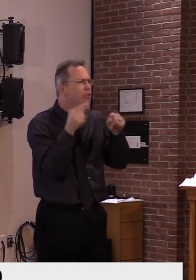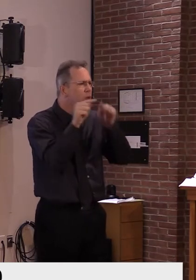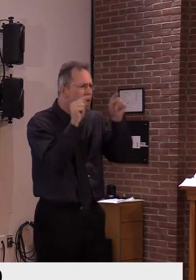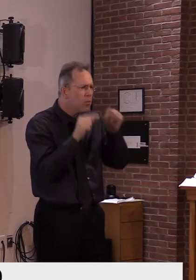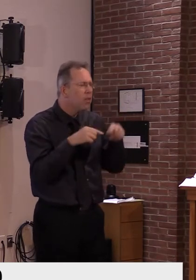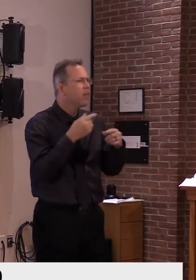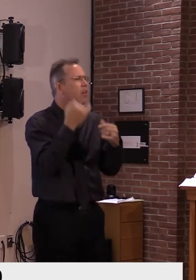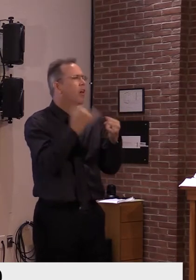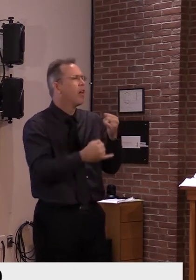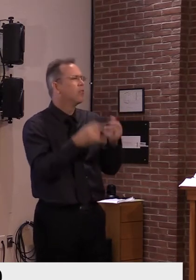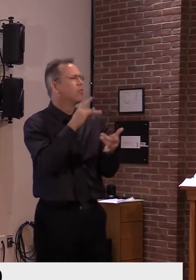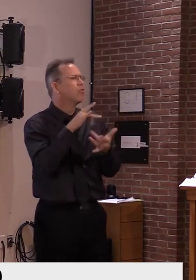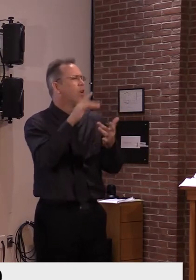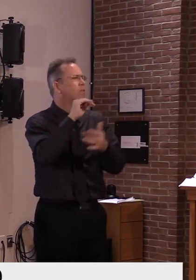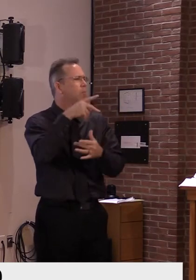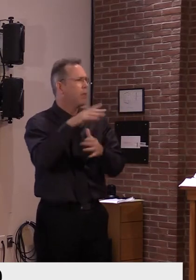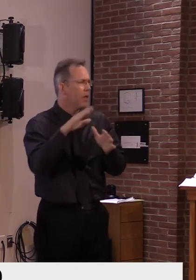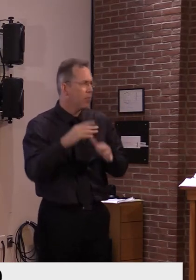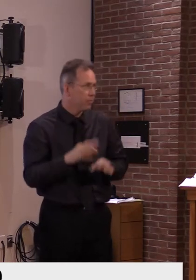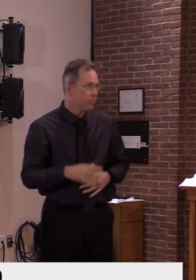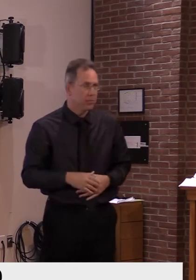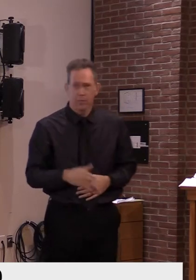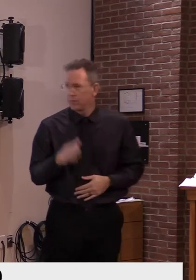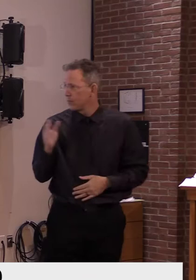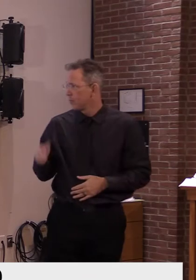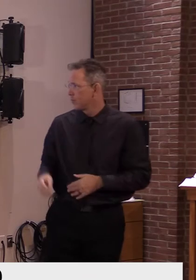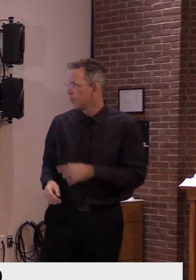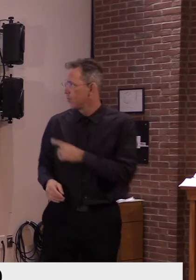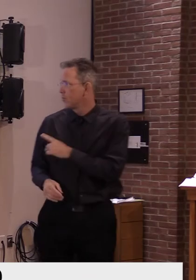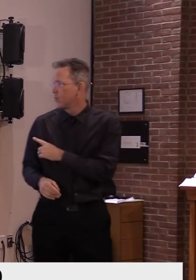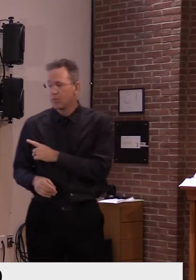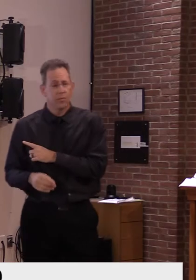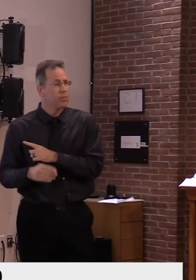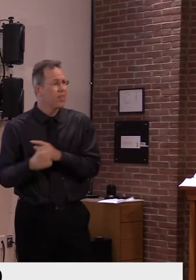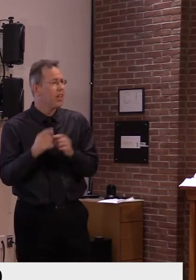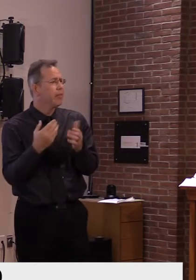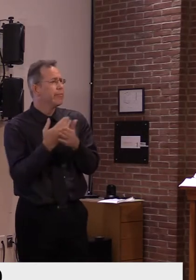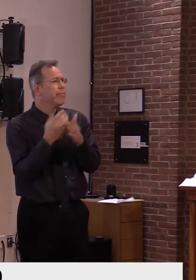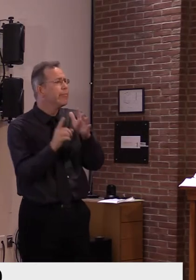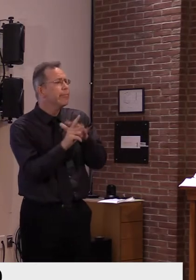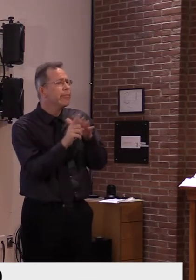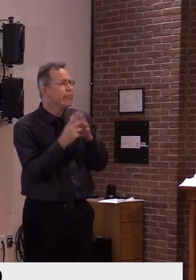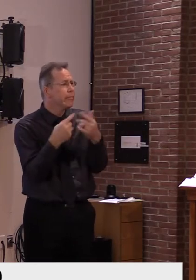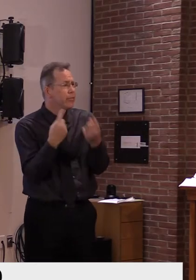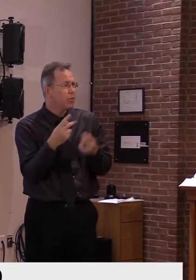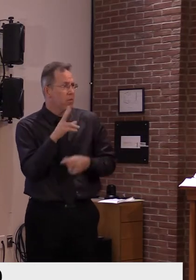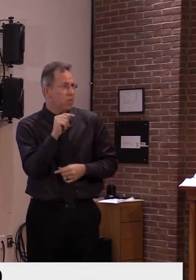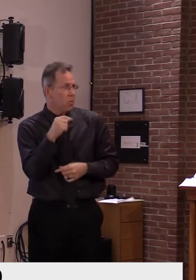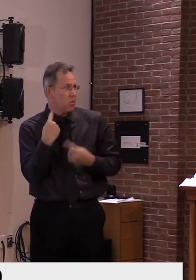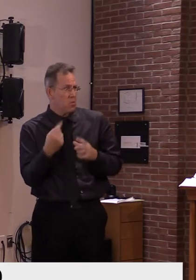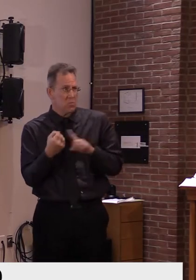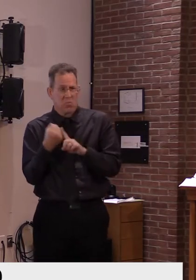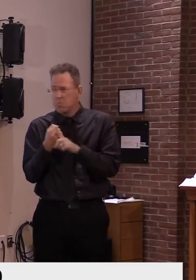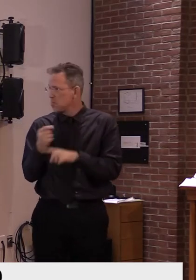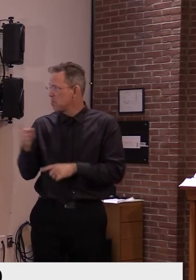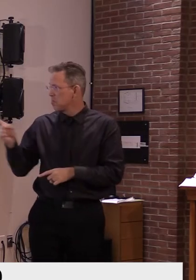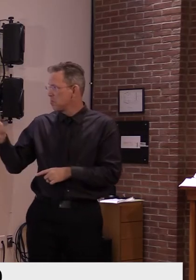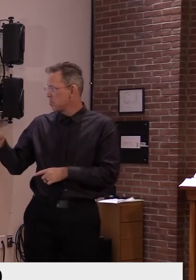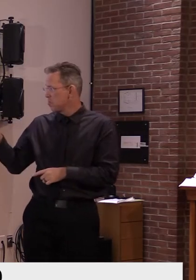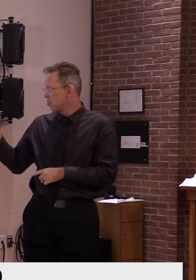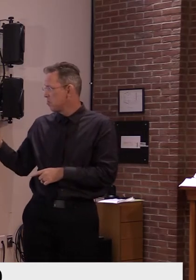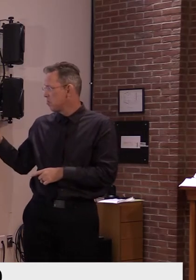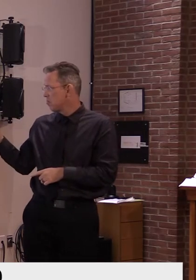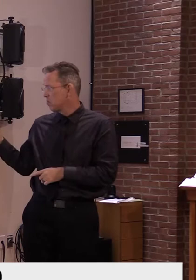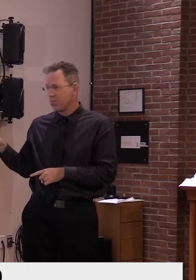see there really are three periods of accelerated growth that we've experienced during the pandemic. One back in the spring,